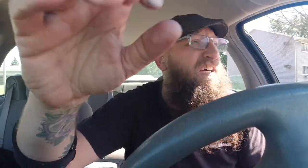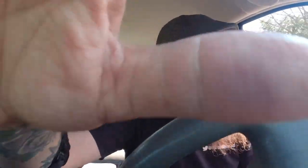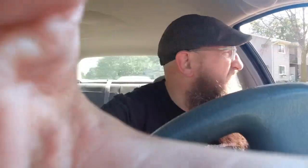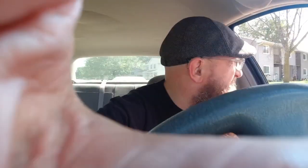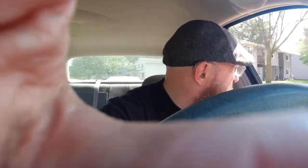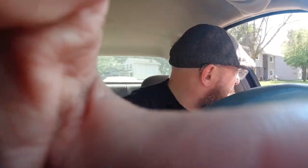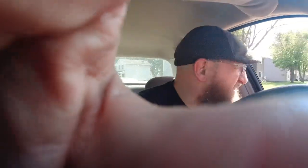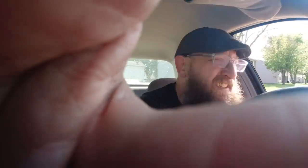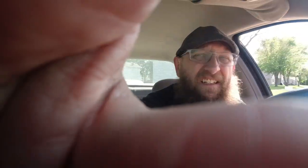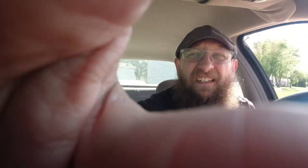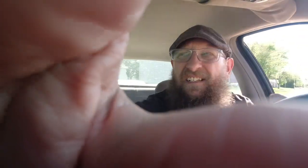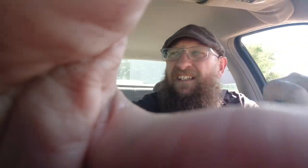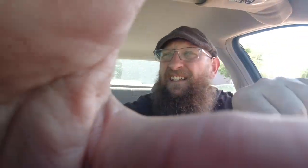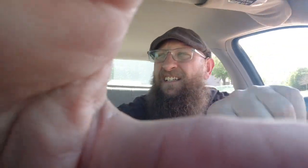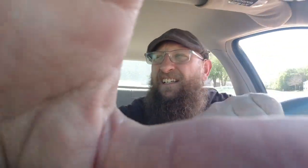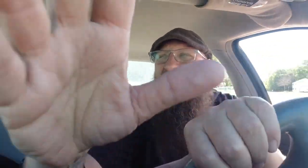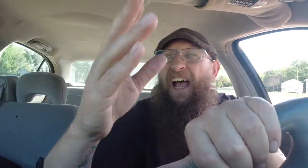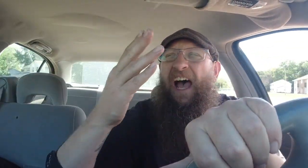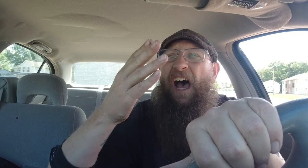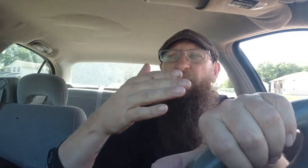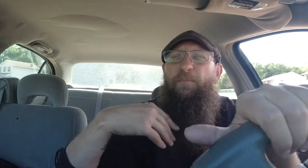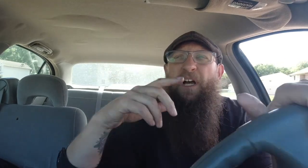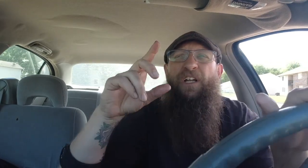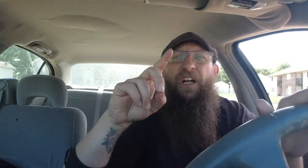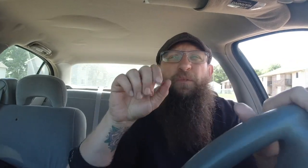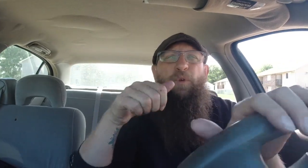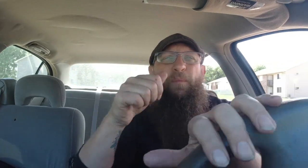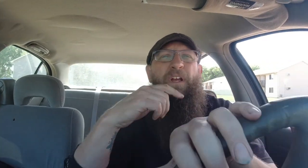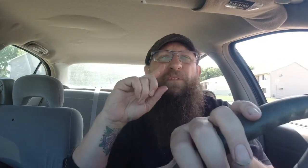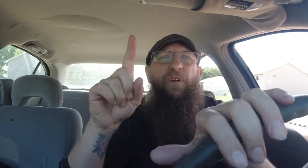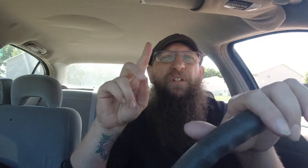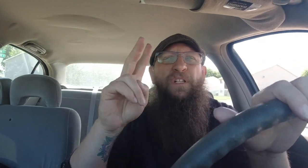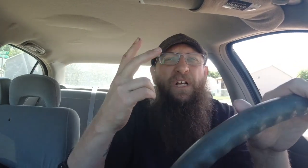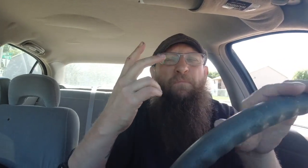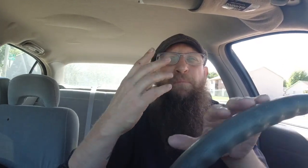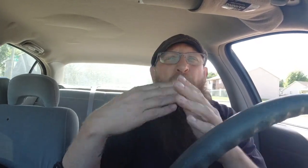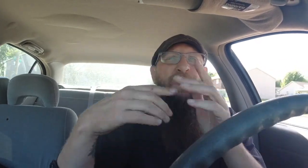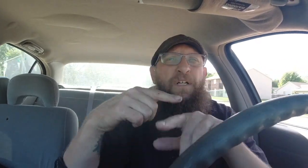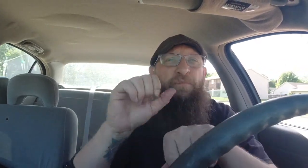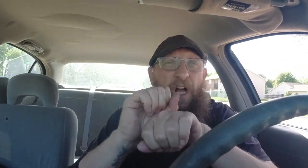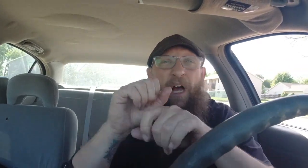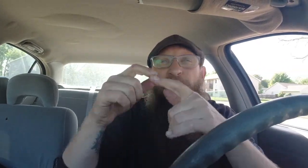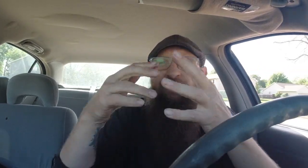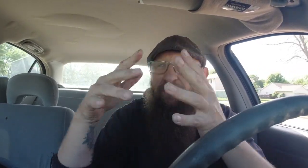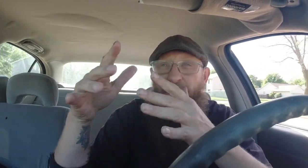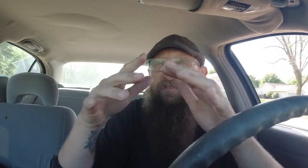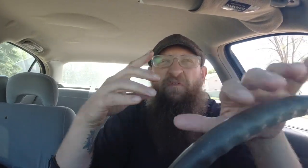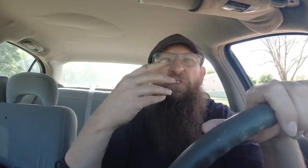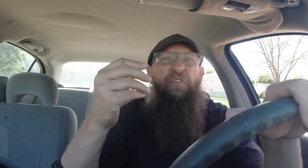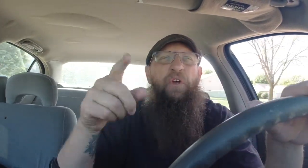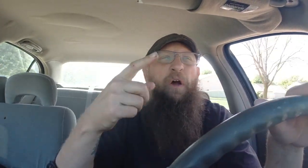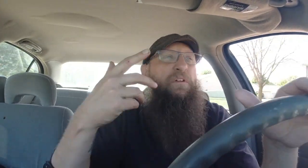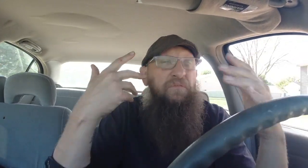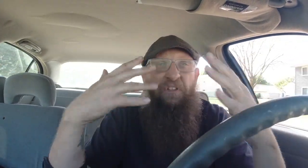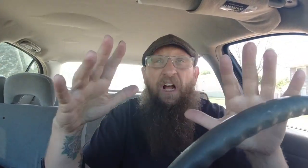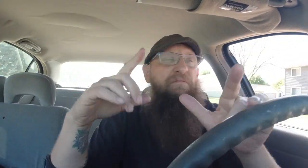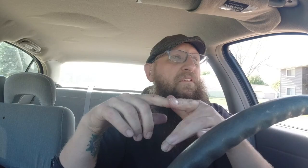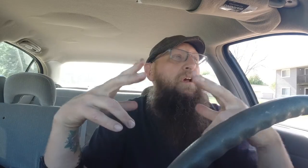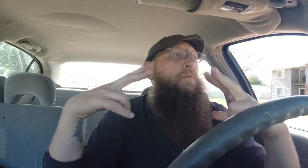after my doctor appointment i have to go to the second part-time job for a few hours done because i'm